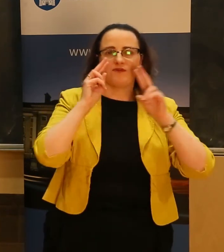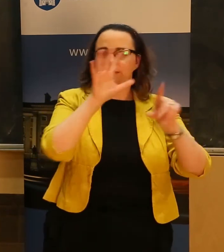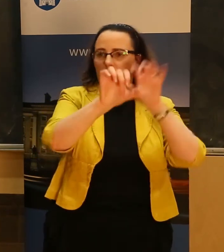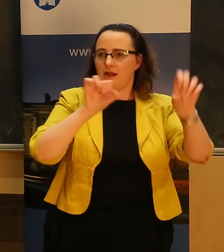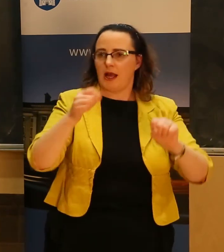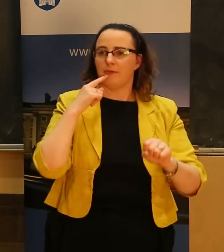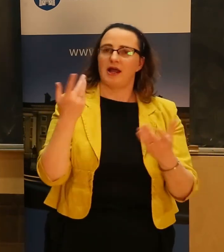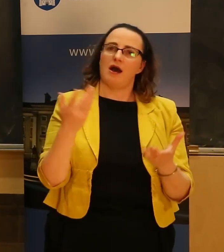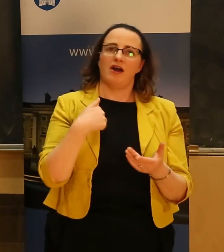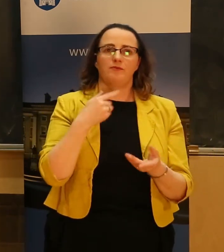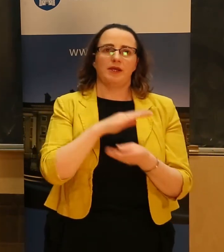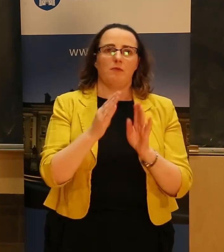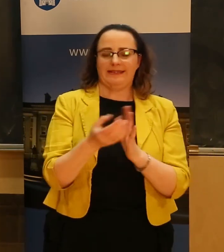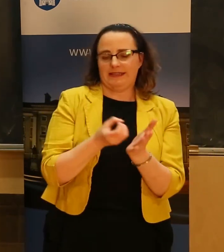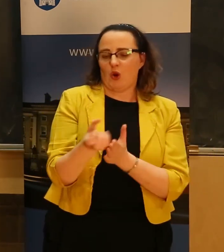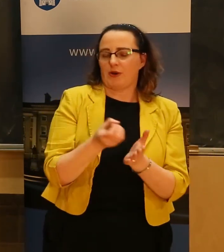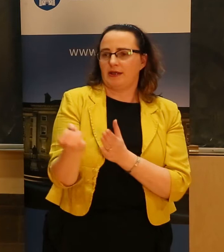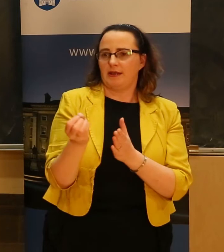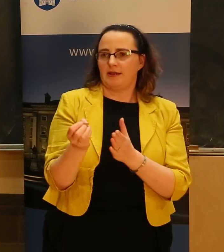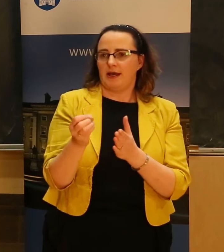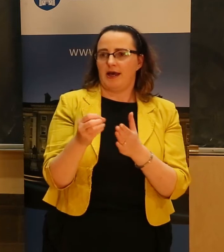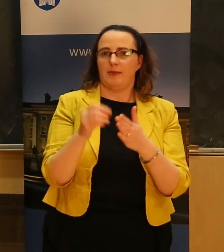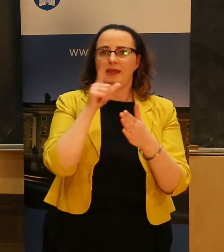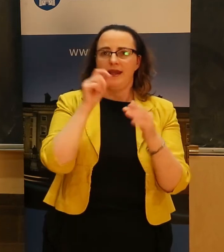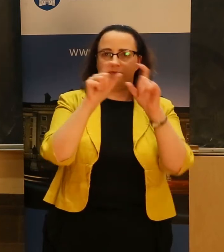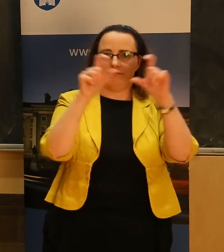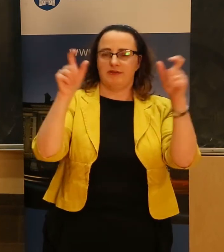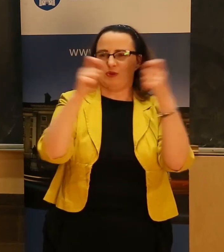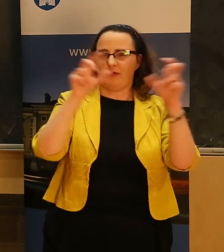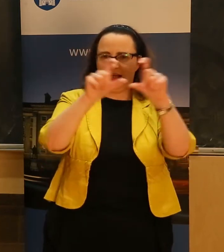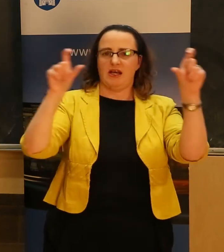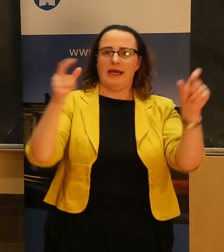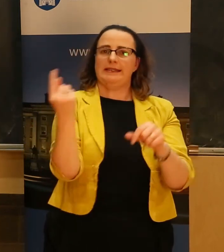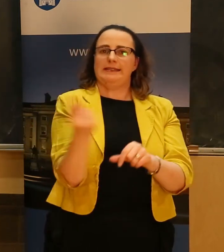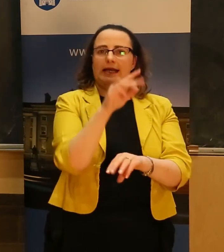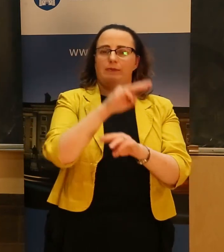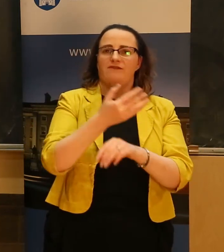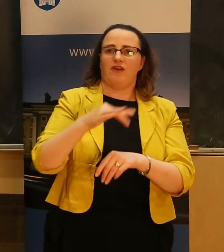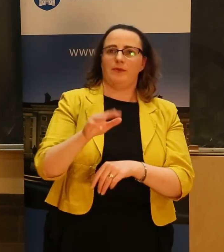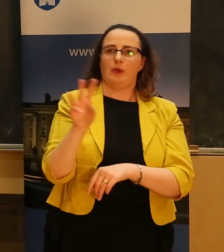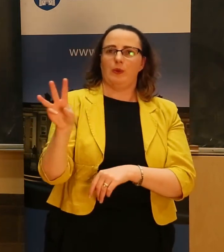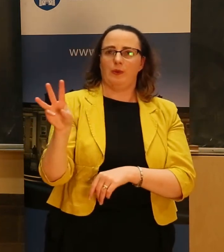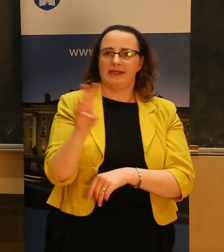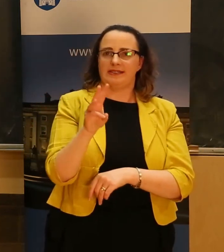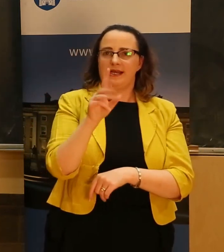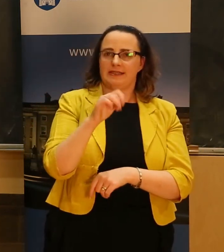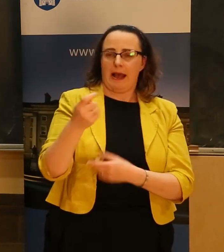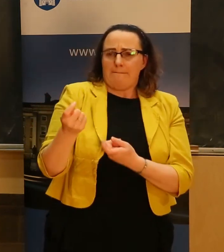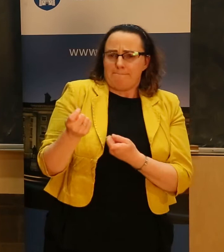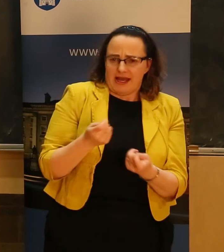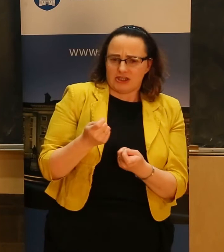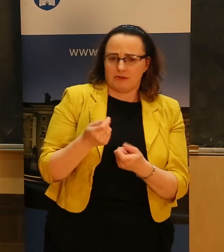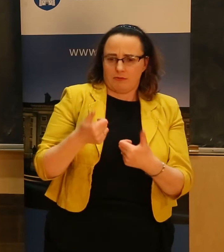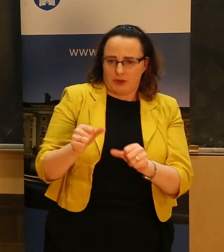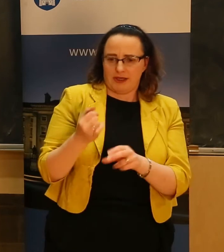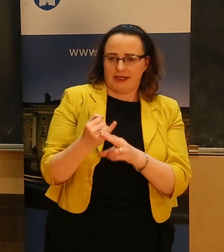have become a story. And the headline of that story is, a single mother from West Halle has managed to not only